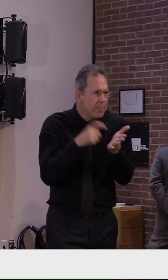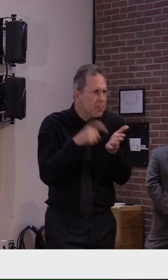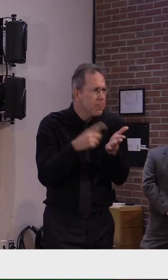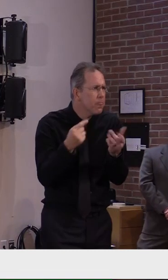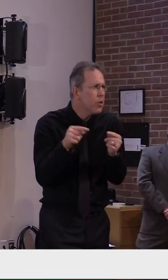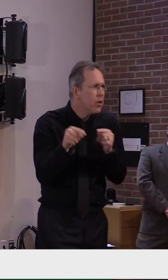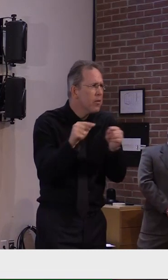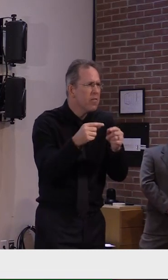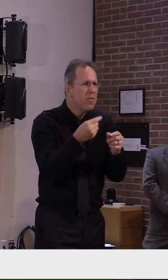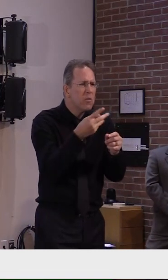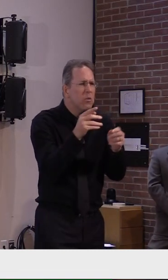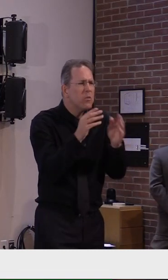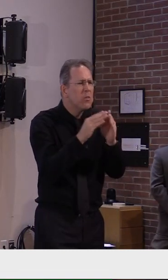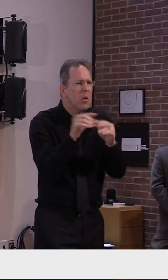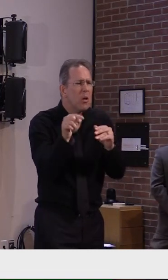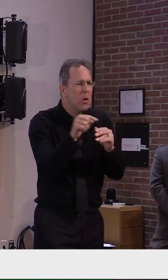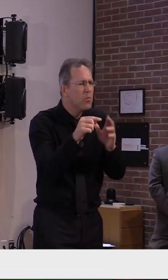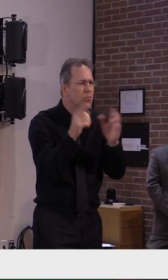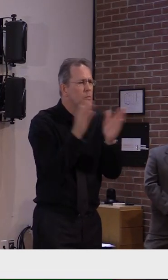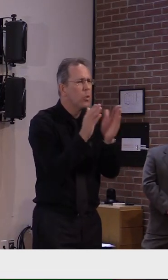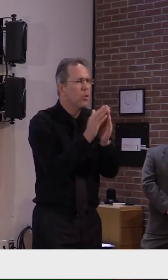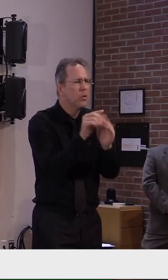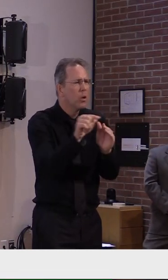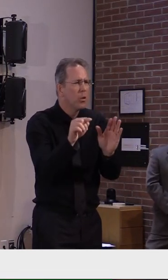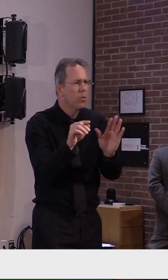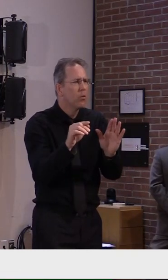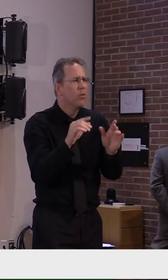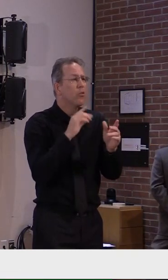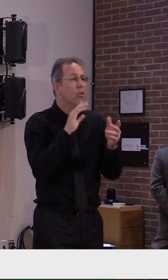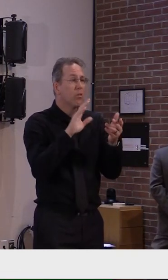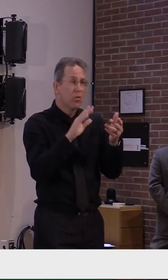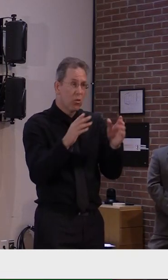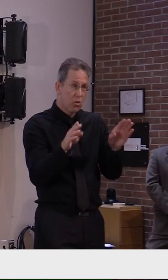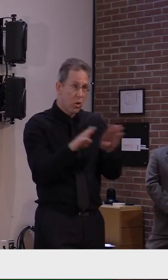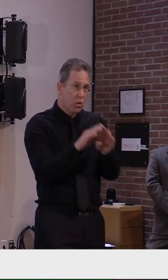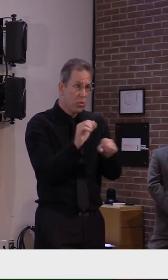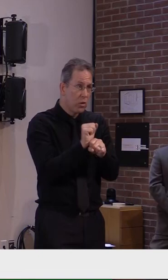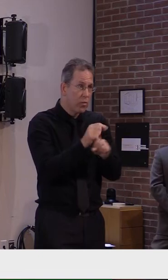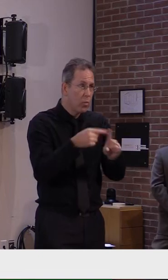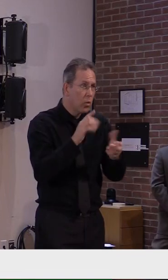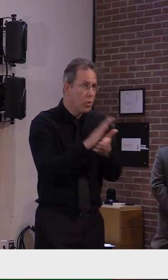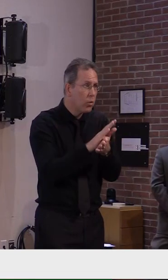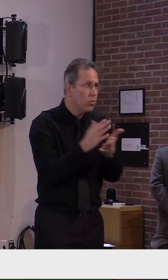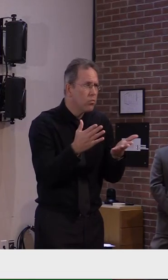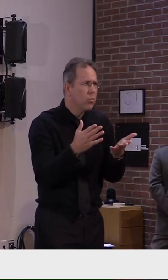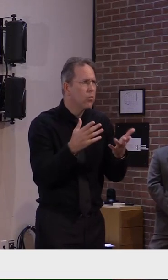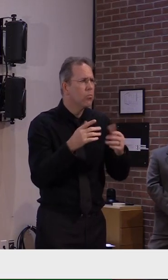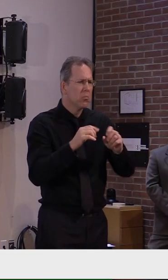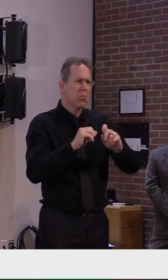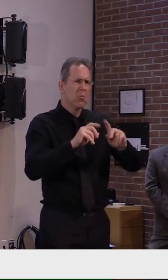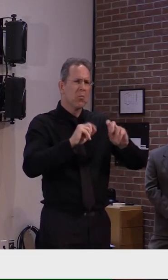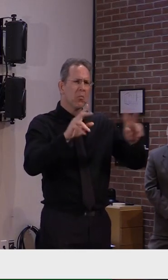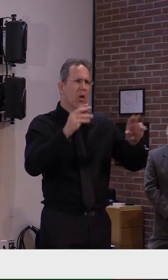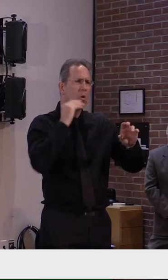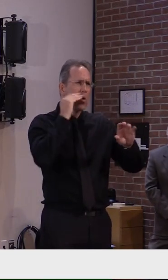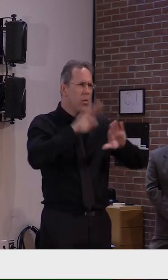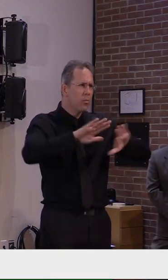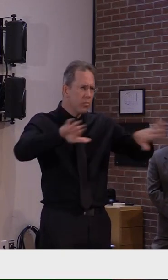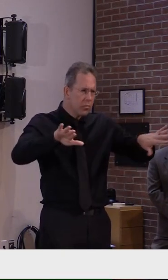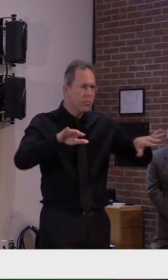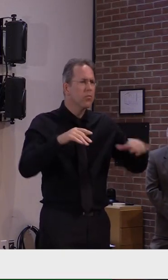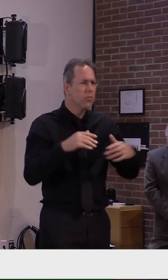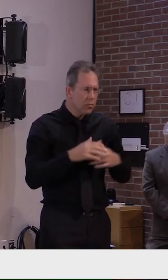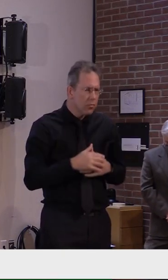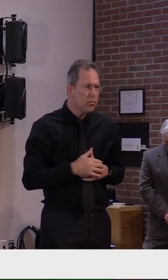their town offices and do everything remotely. The people who work there and hopefully the transactions that their citizens need to